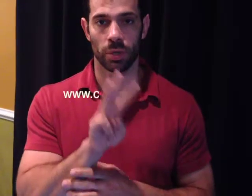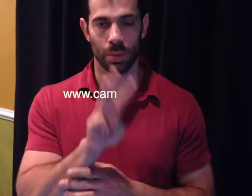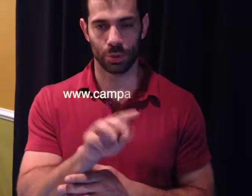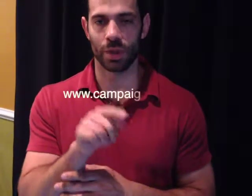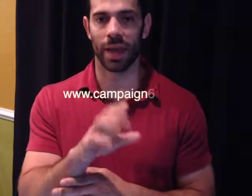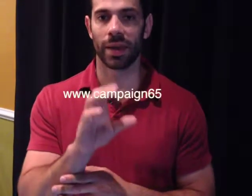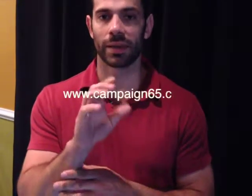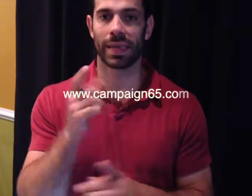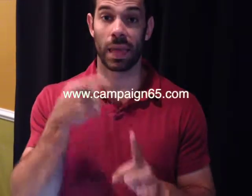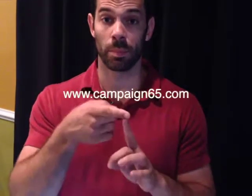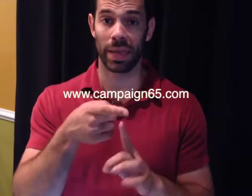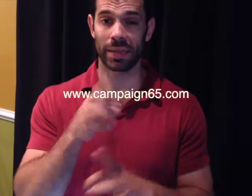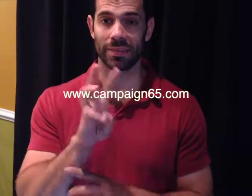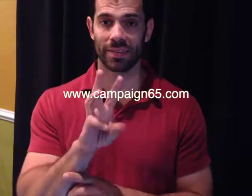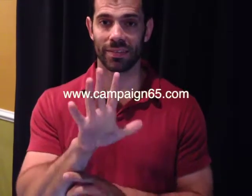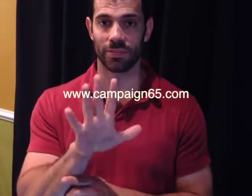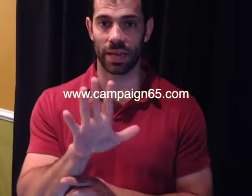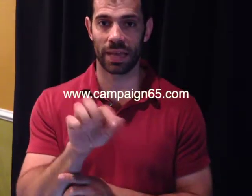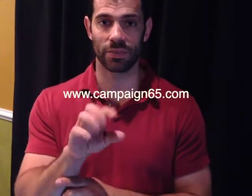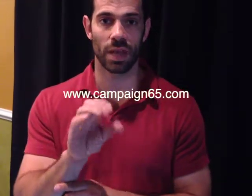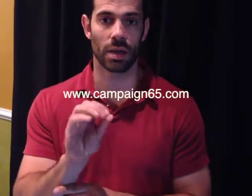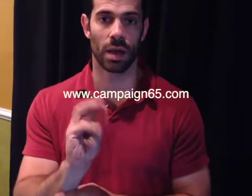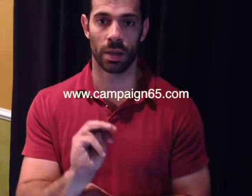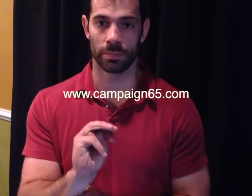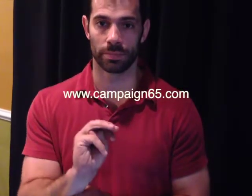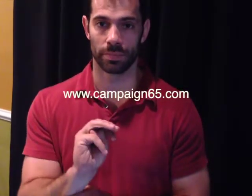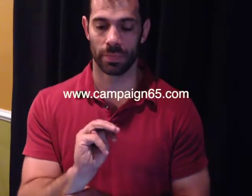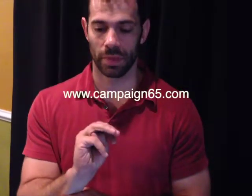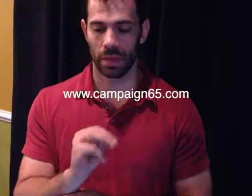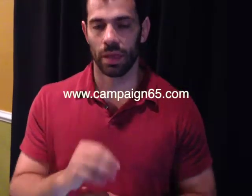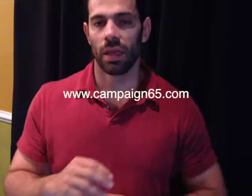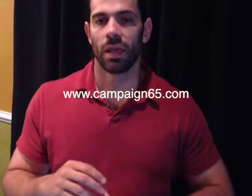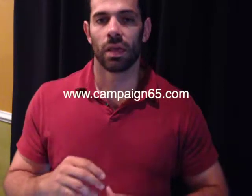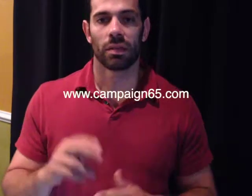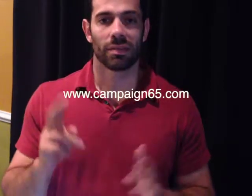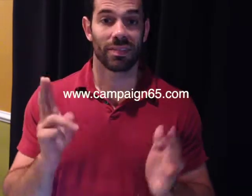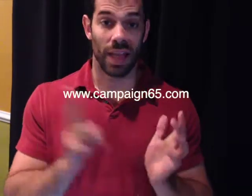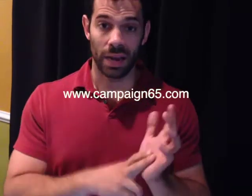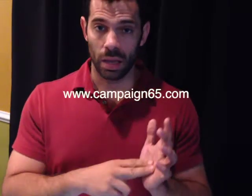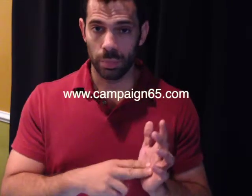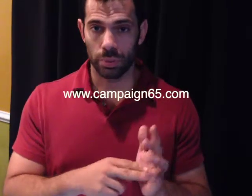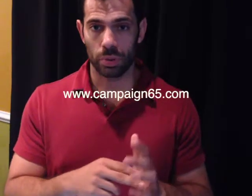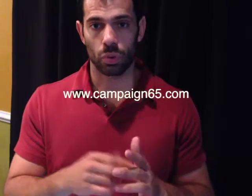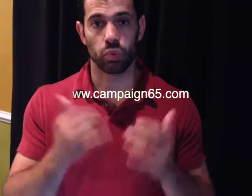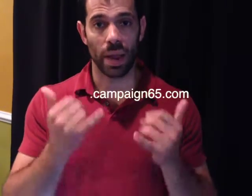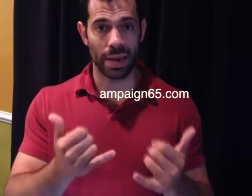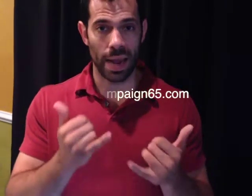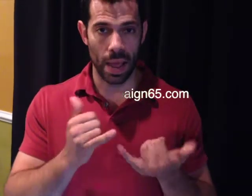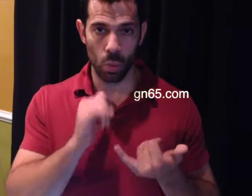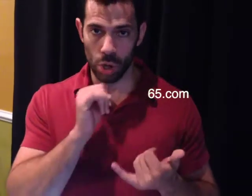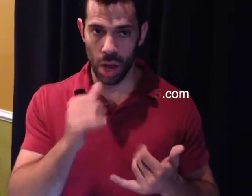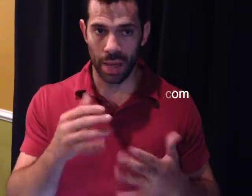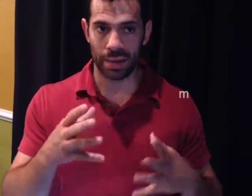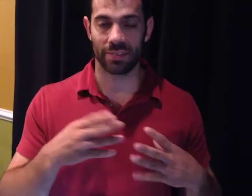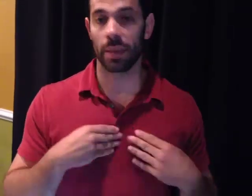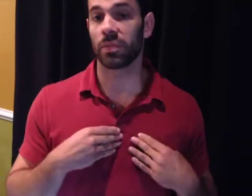.campaign65.com. Sign up. Right now, we're not accepting